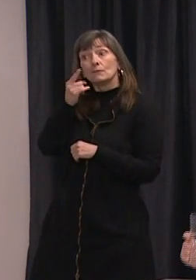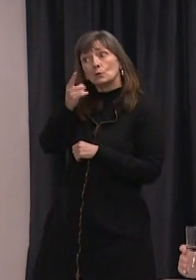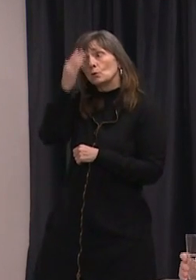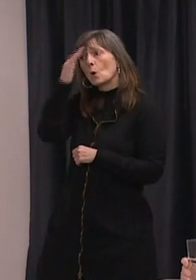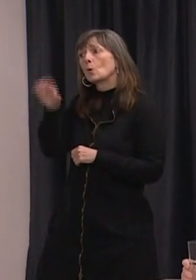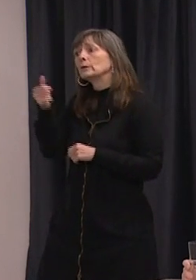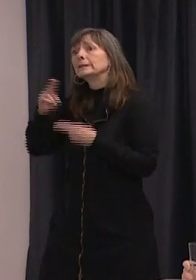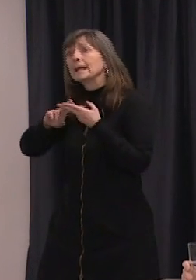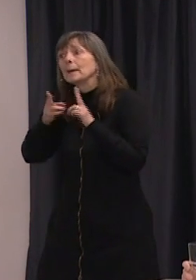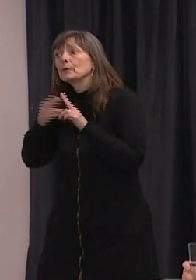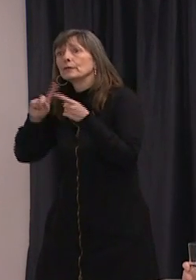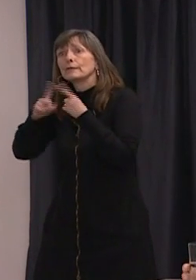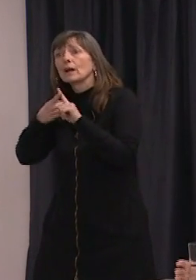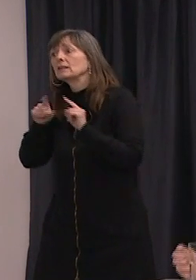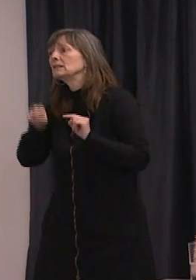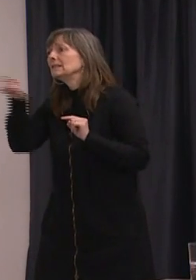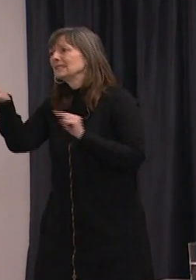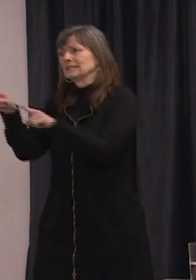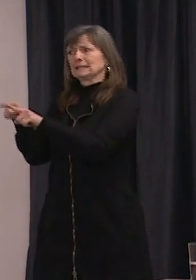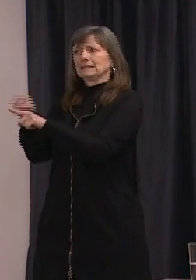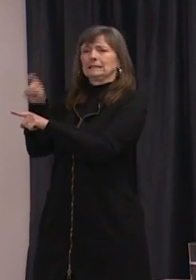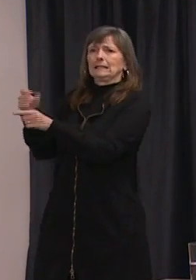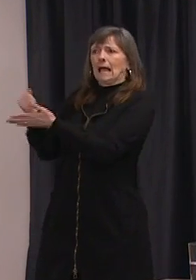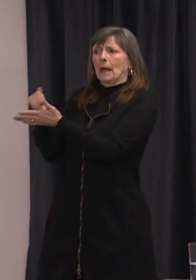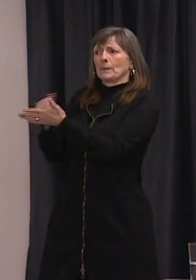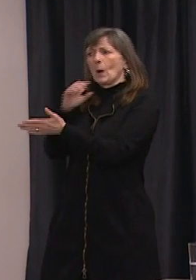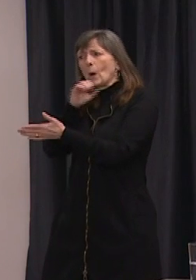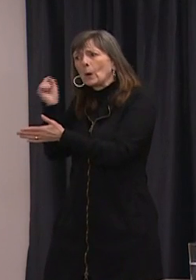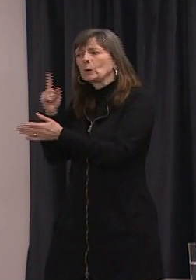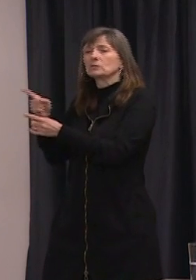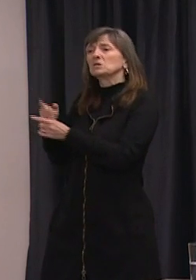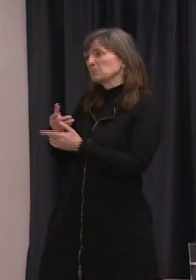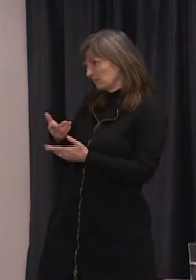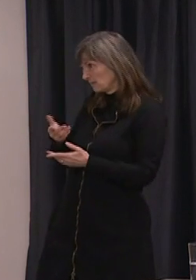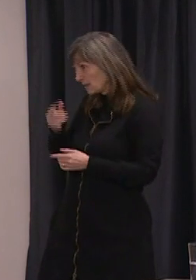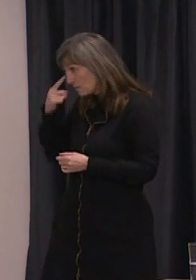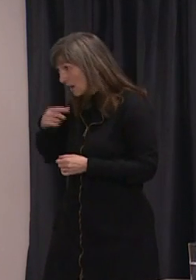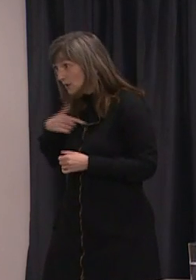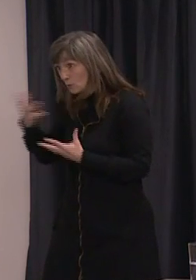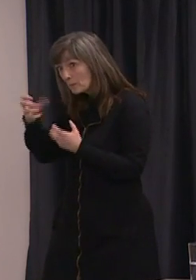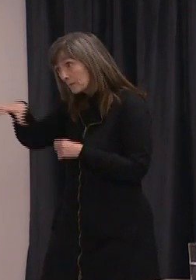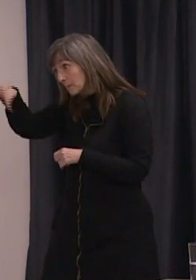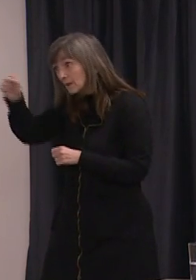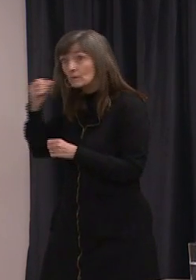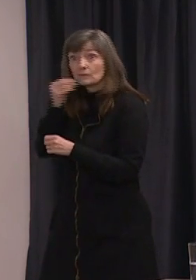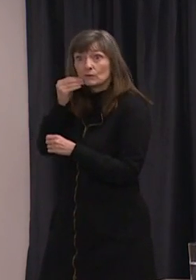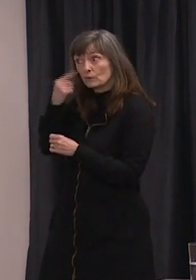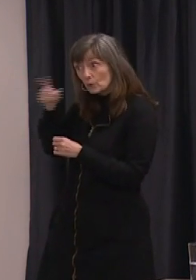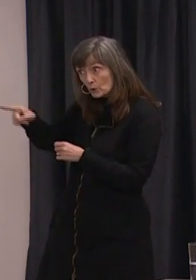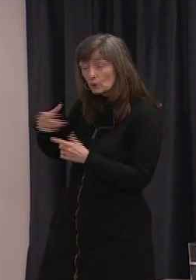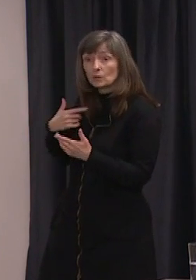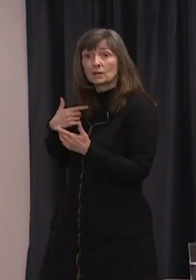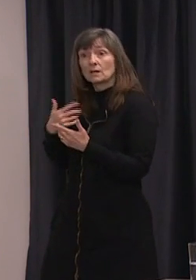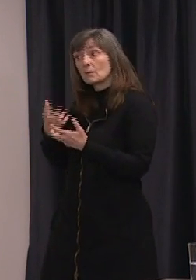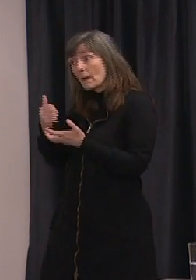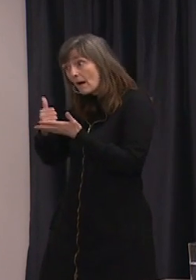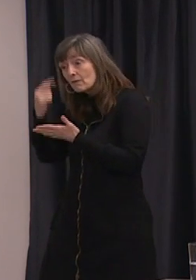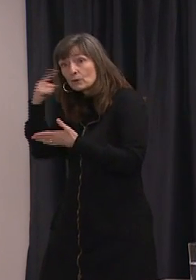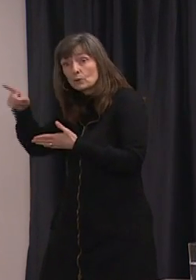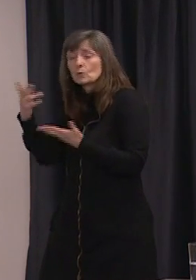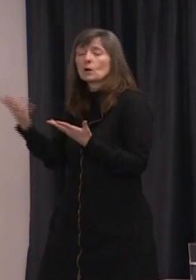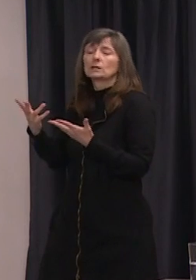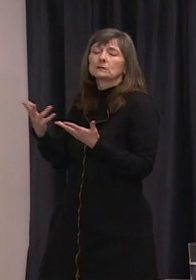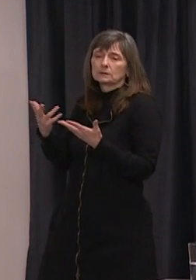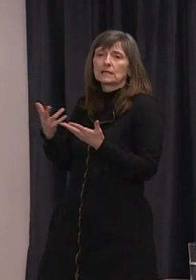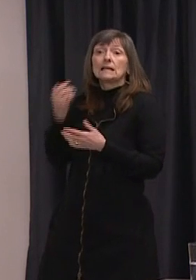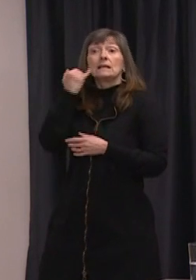need assistance, please reach out to help. Offer to run errands or pick up groceries. If you are an individual with higher risk